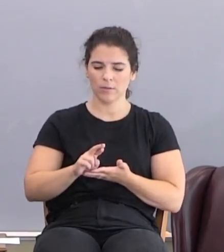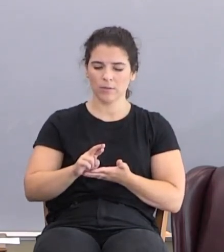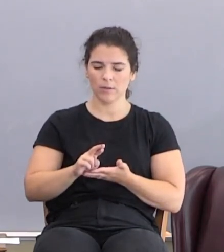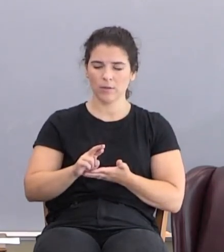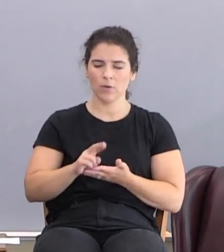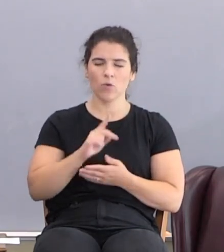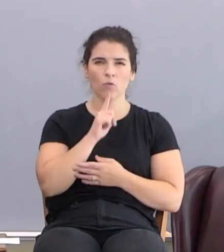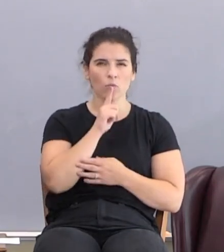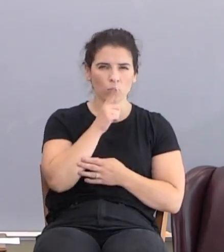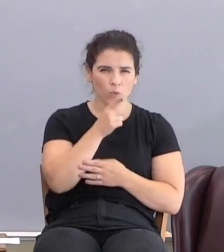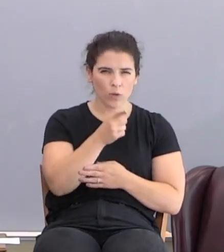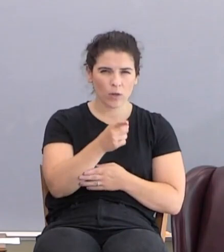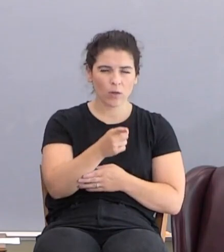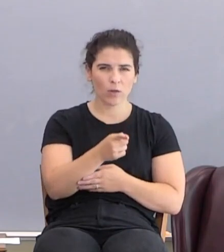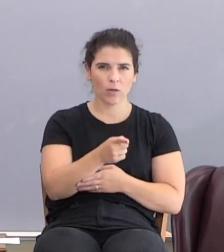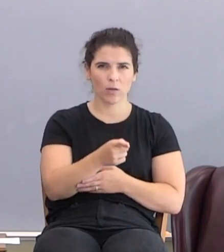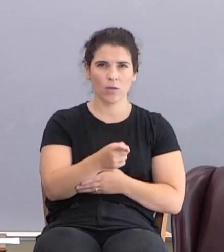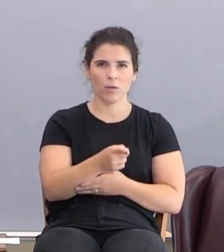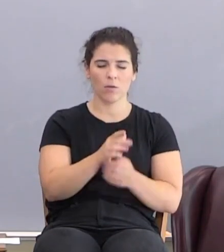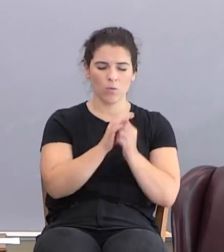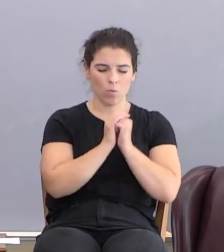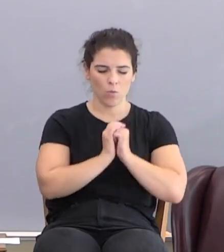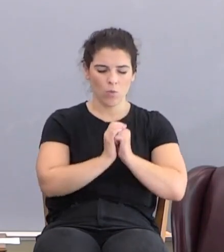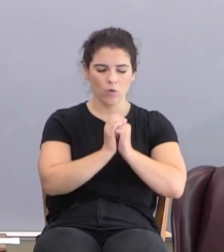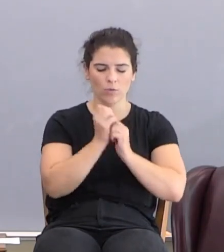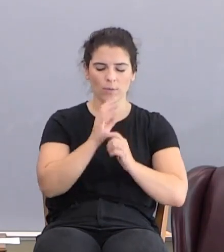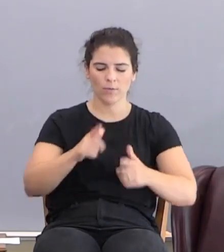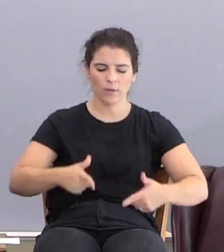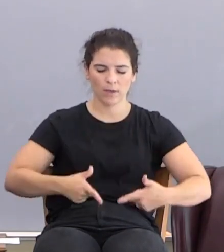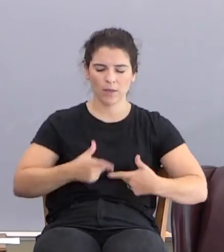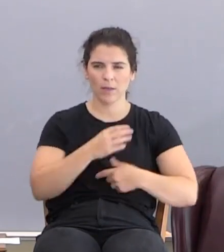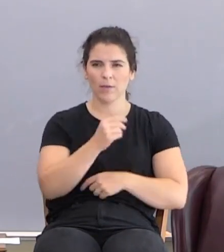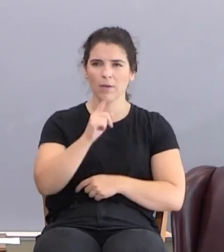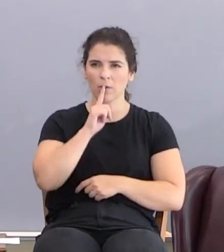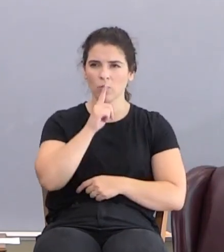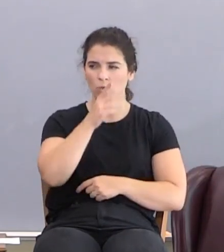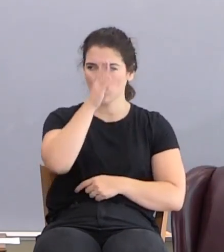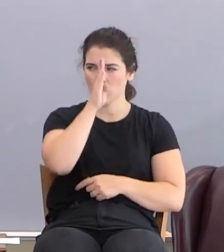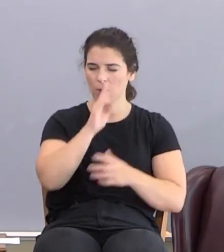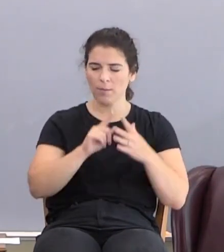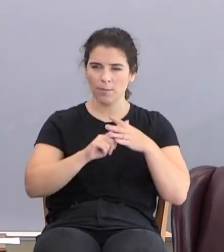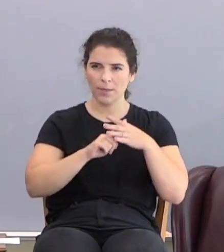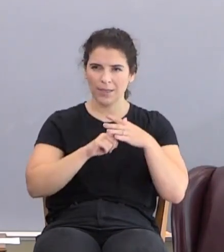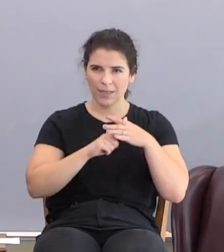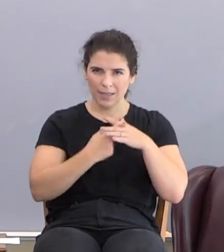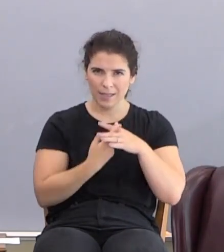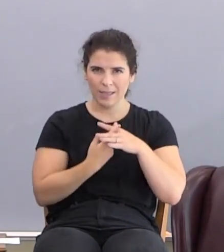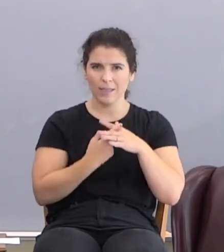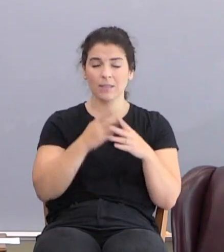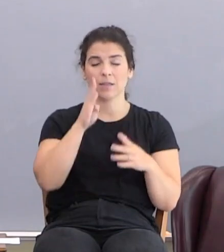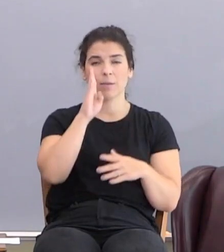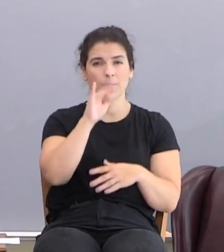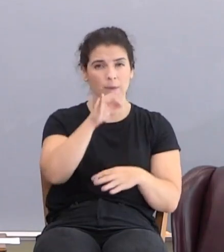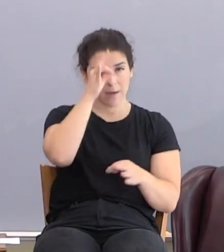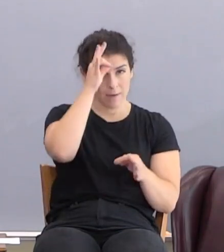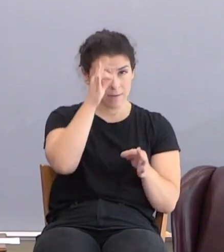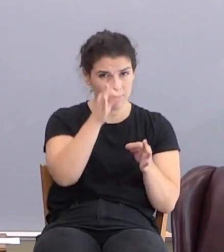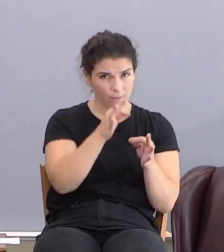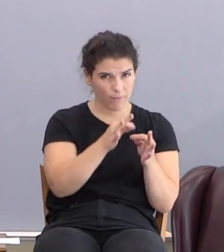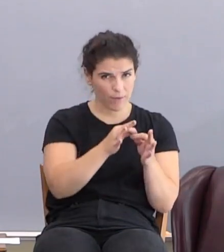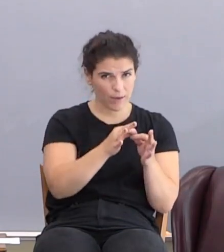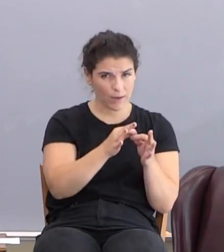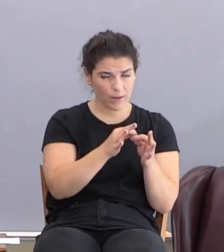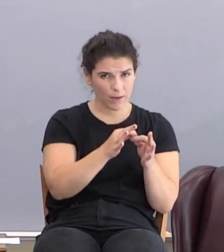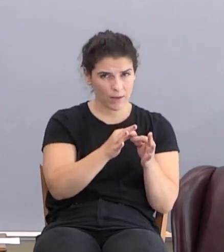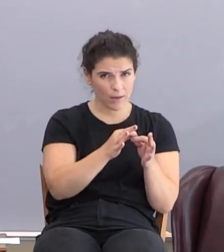Real, true worship of the living and true God begins by faith Abel